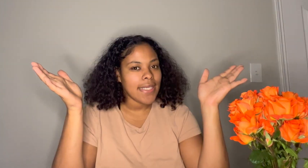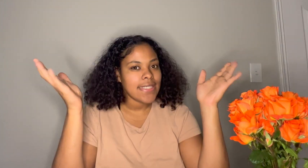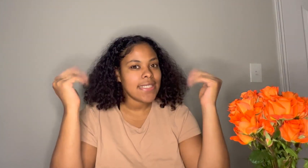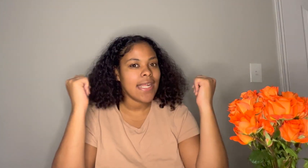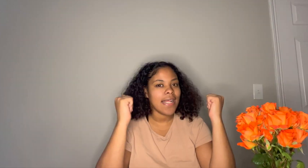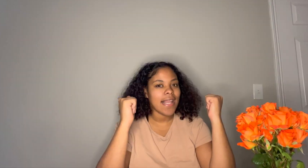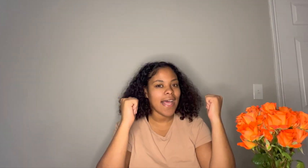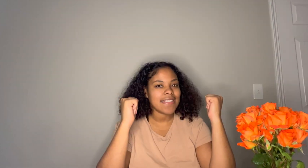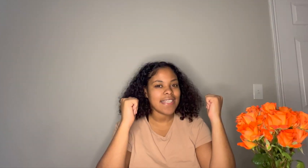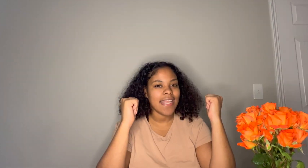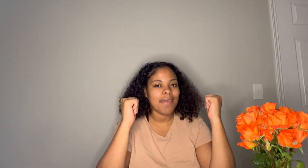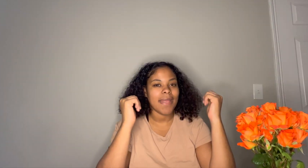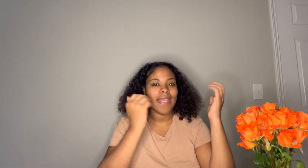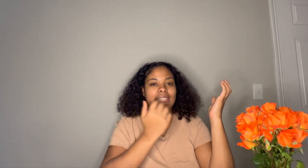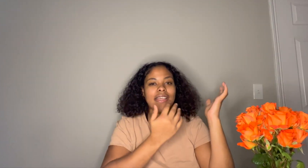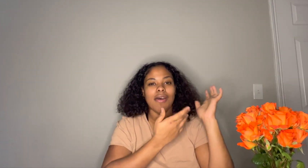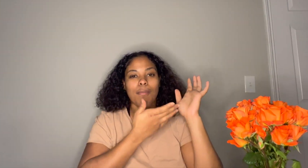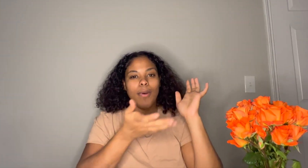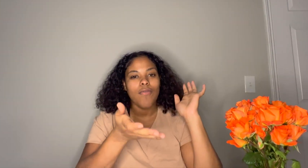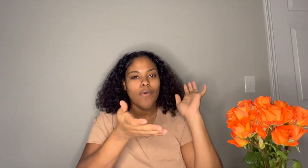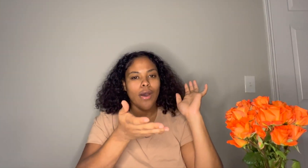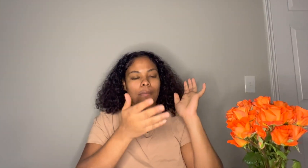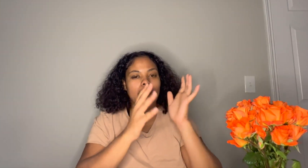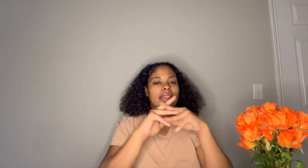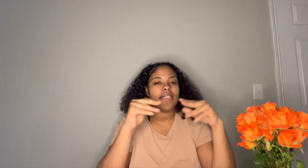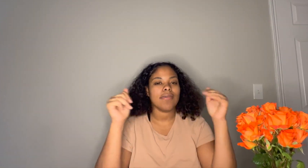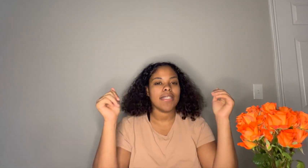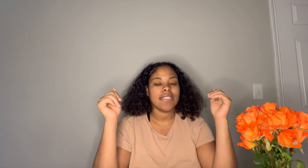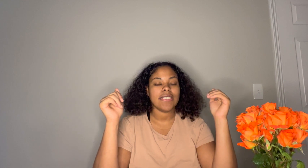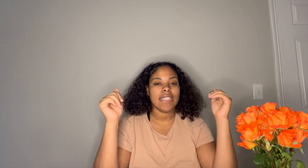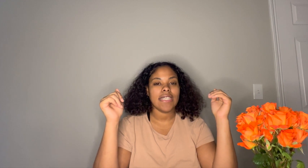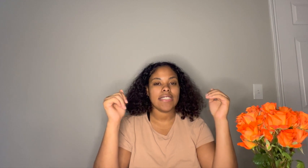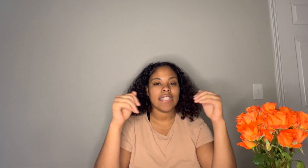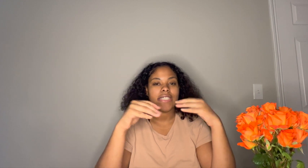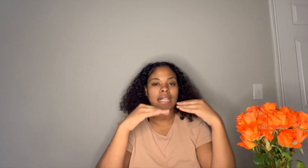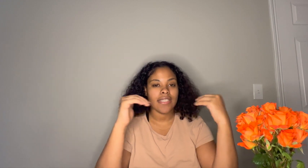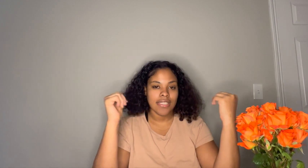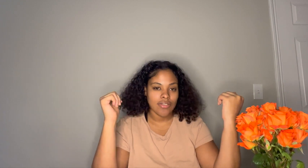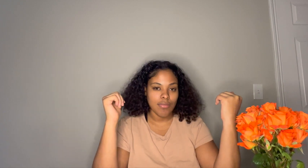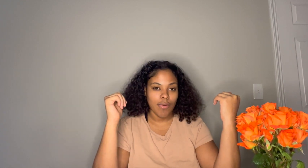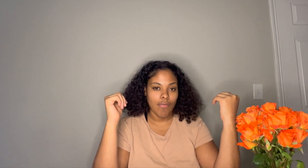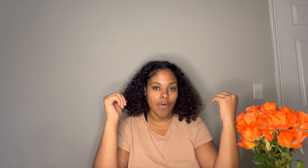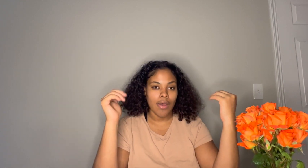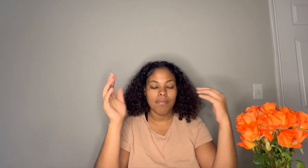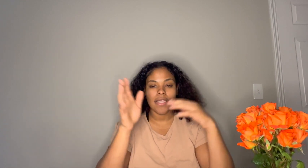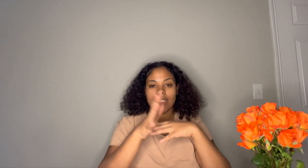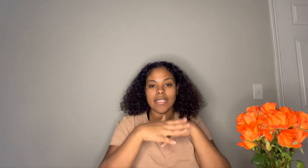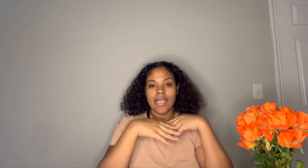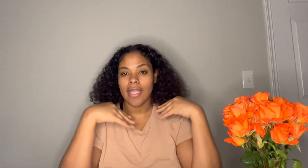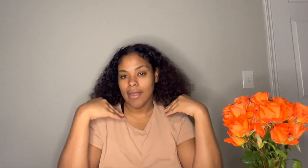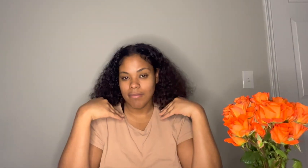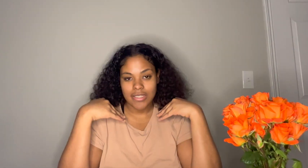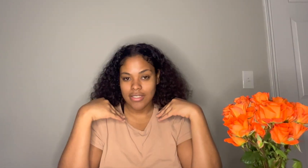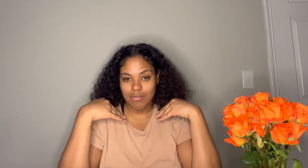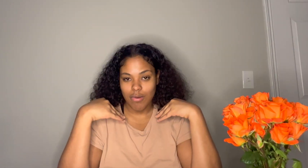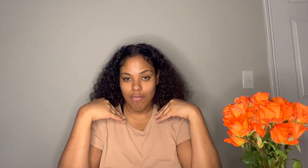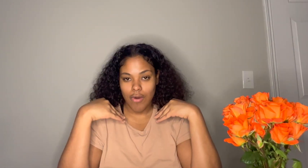last name is Beauvoir but that's why you see it says Alexandria Beauvoir because I am Mrs. Beauvoir